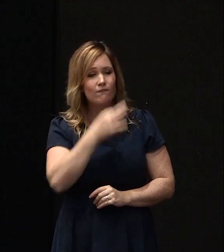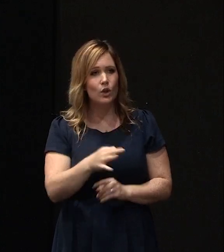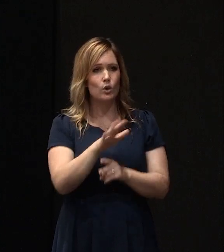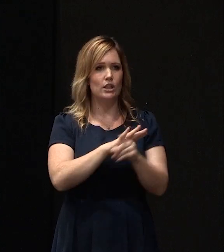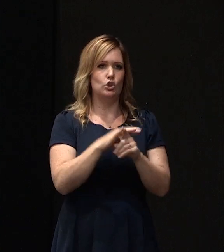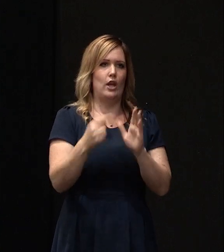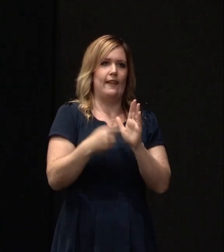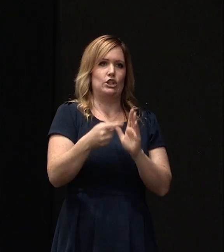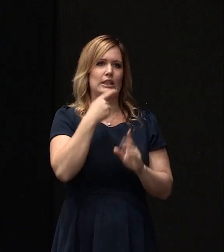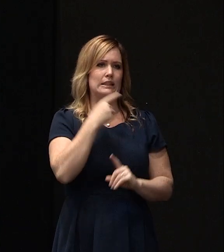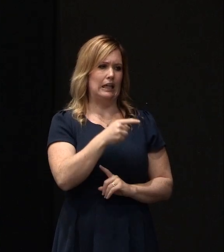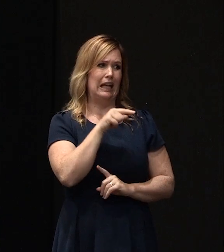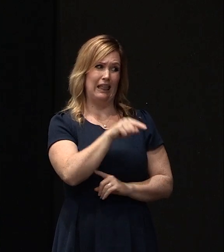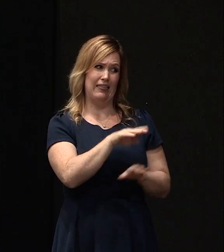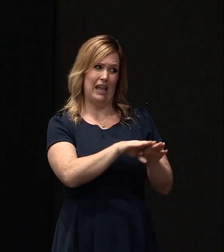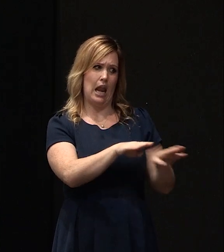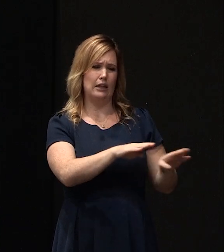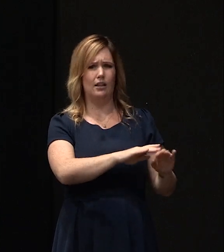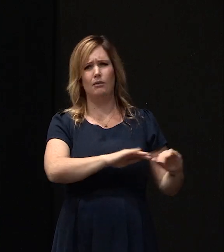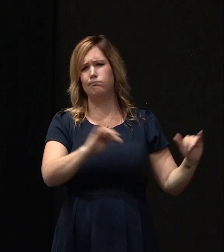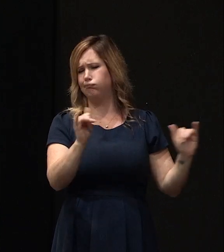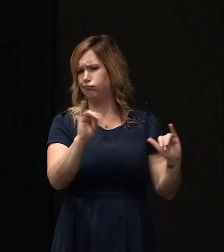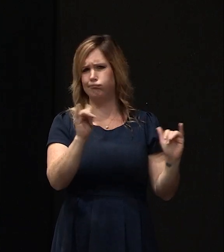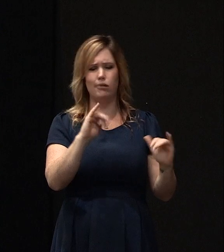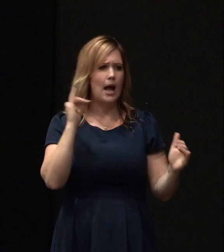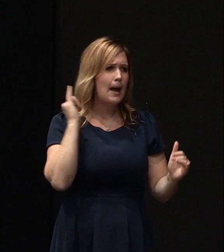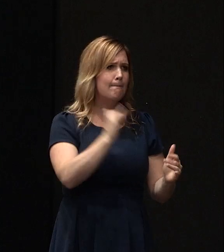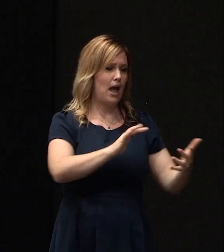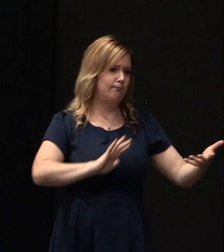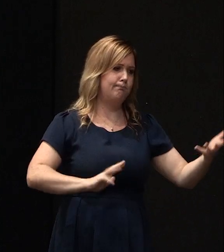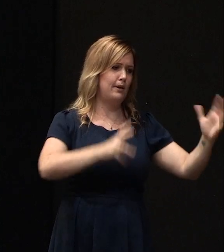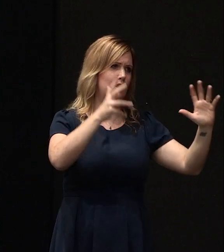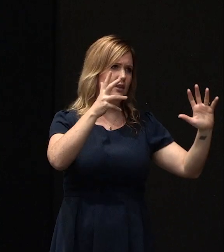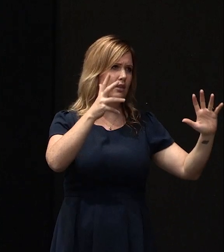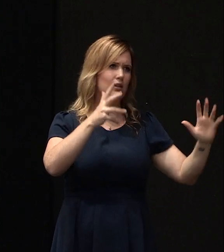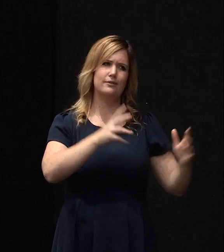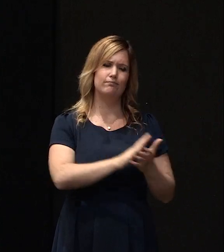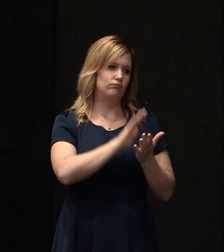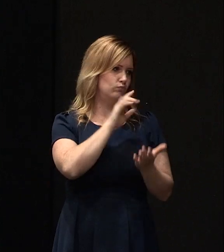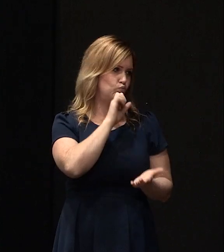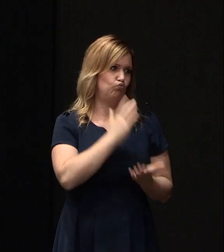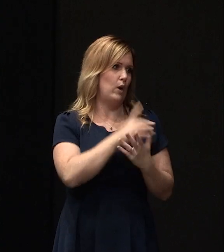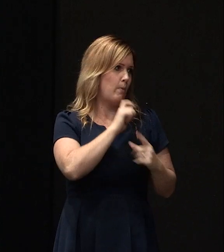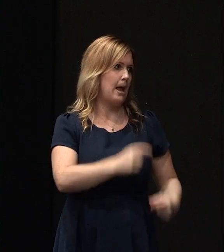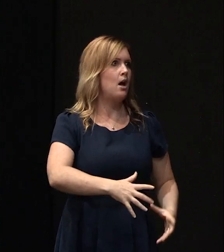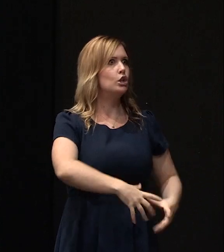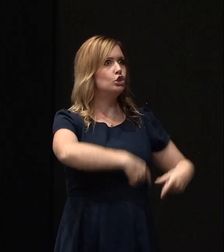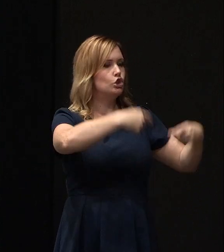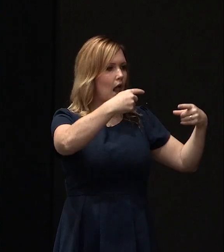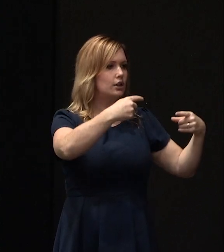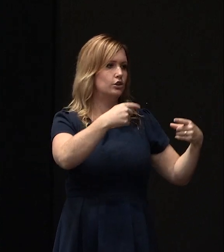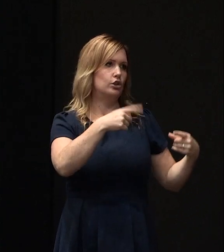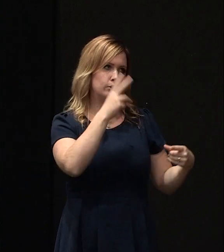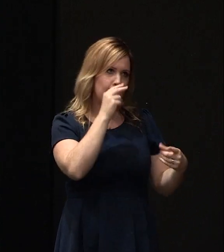engineers have said to us, look, this site is extremely badly damaged and it would be very, very challenging and difficult to rebuild on the site.